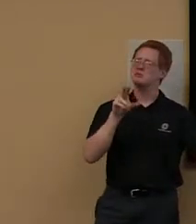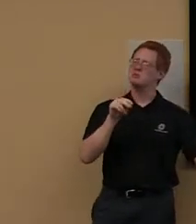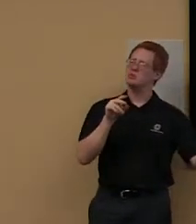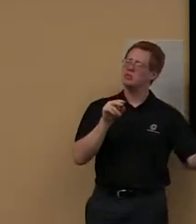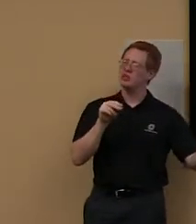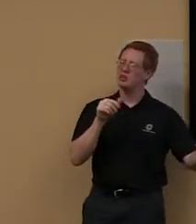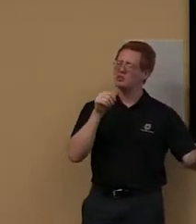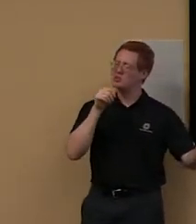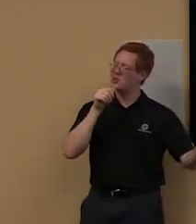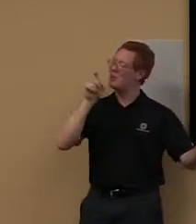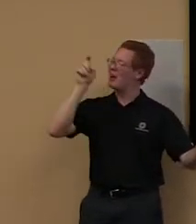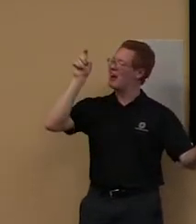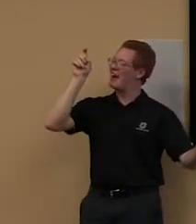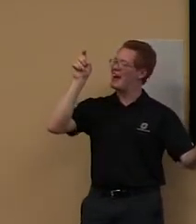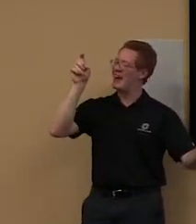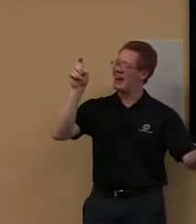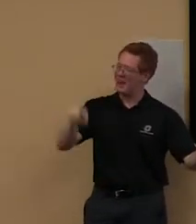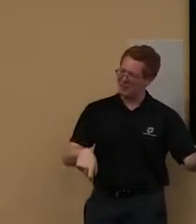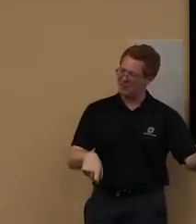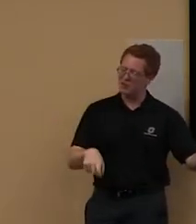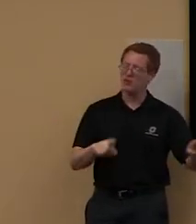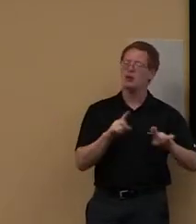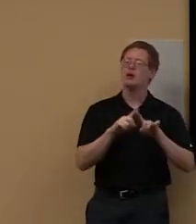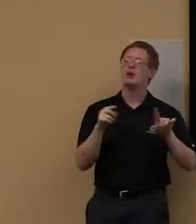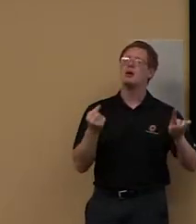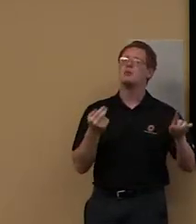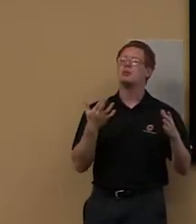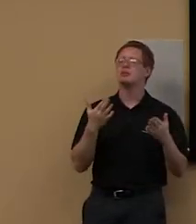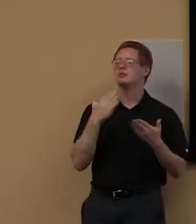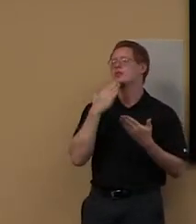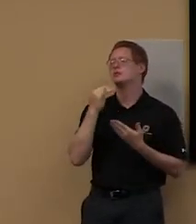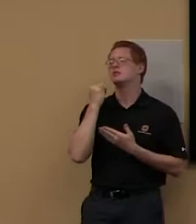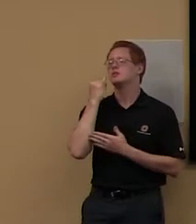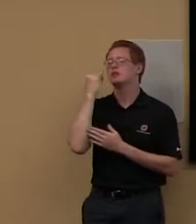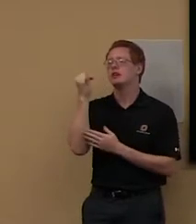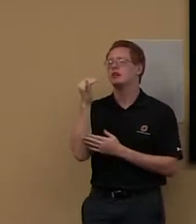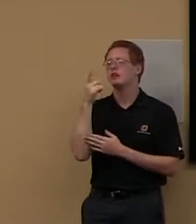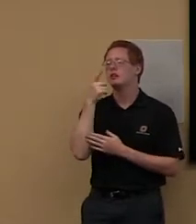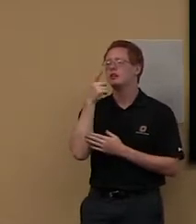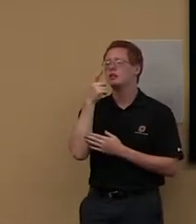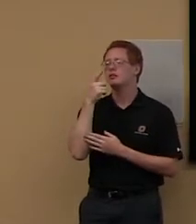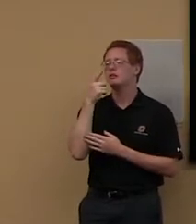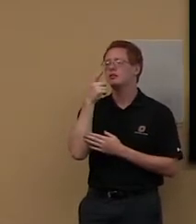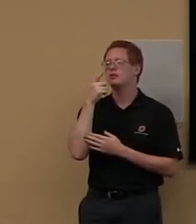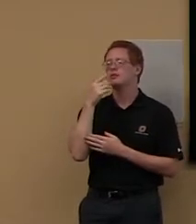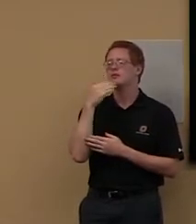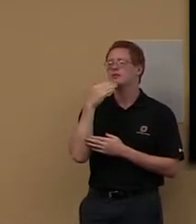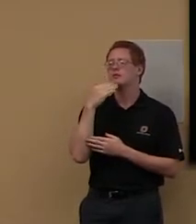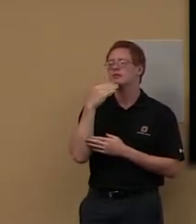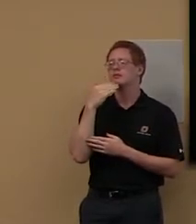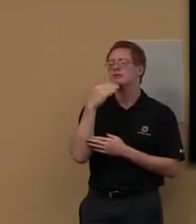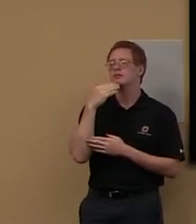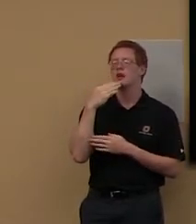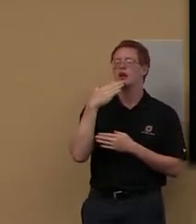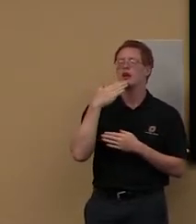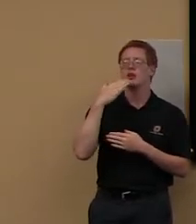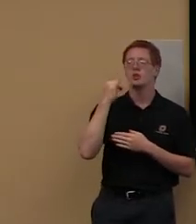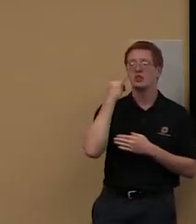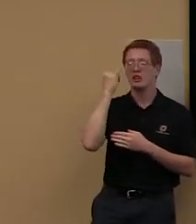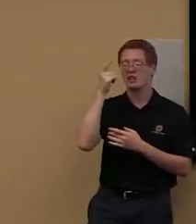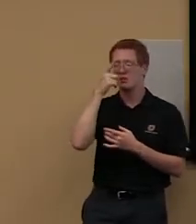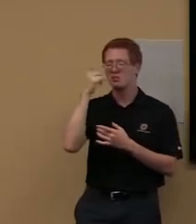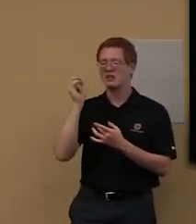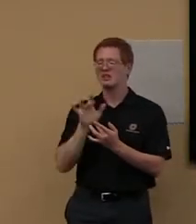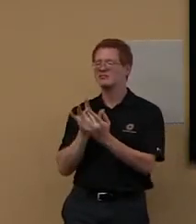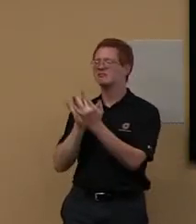relationship with your subject specialist, though. Um, but sometimes, you know, you, you really click with somebody in particular. Um, and